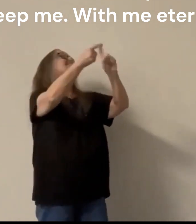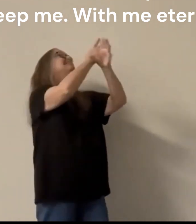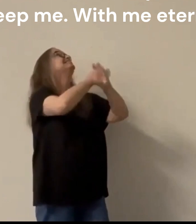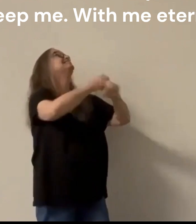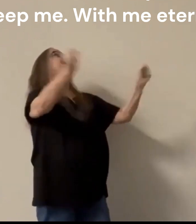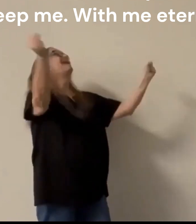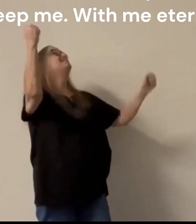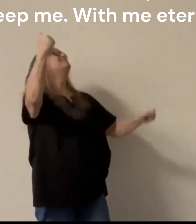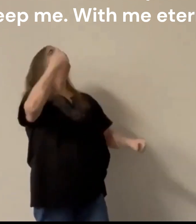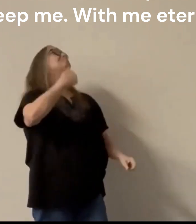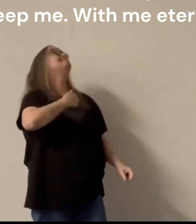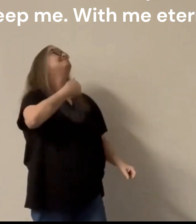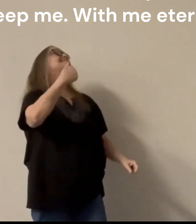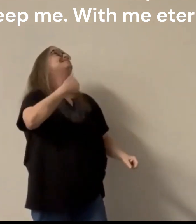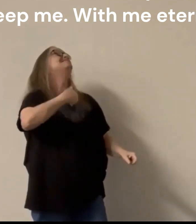If things go badly for us.